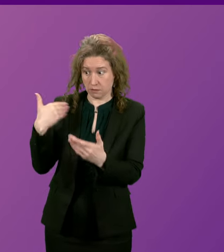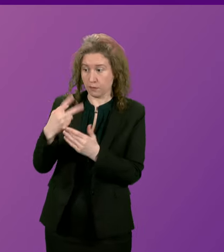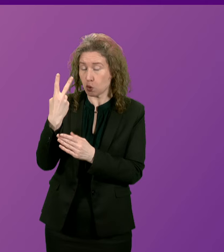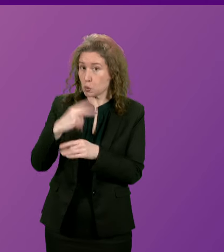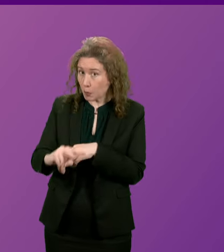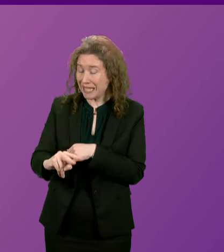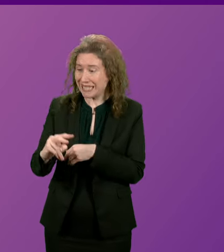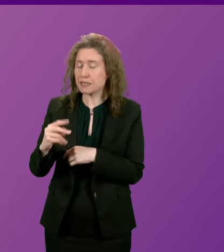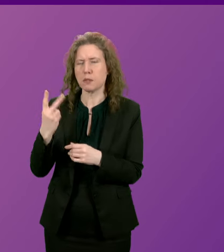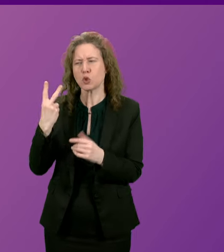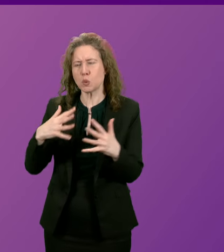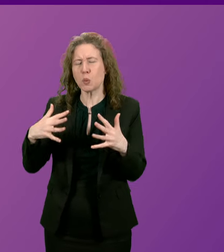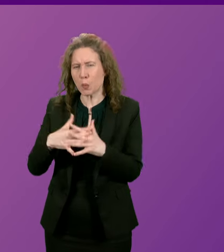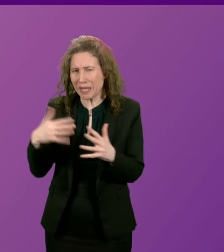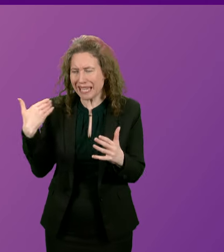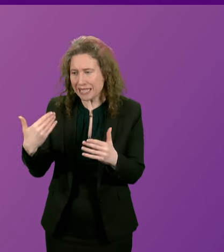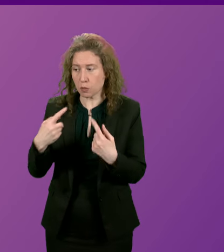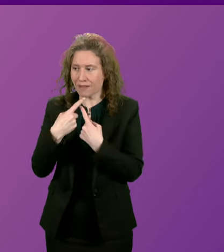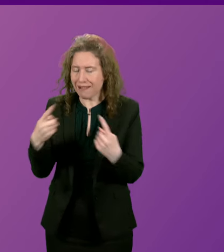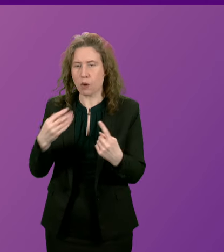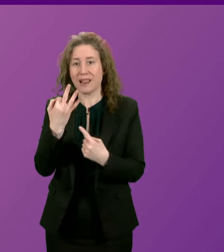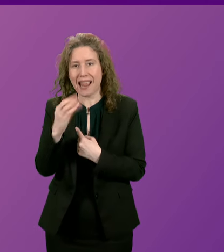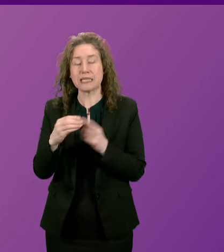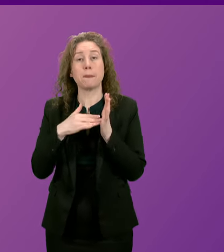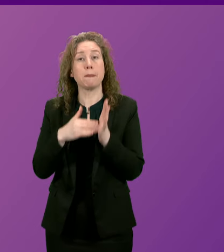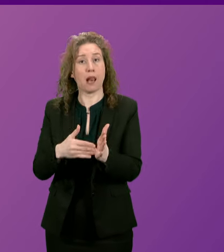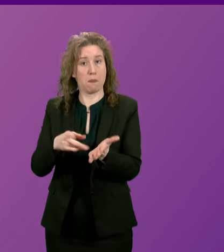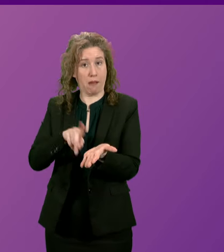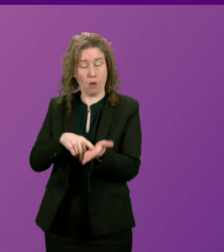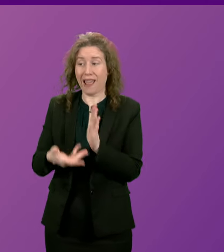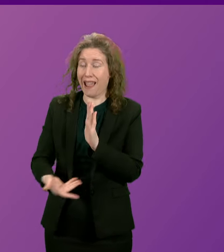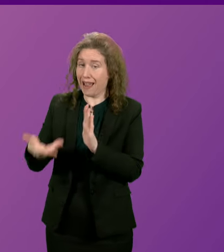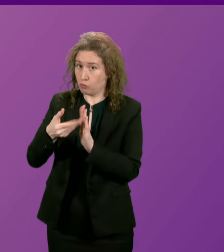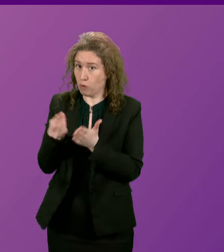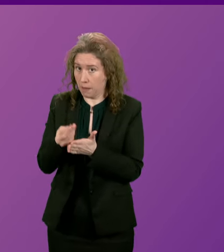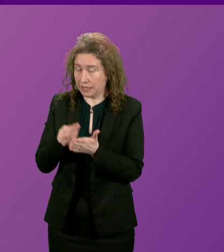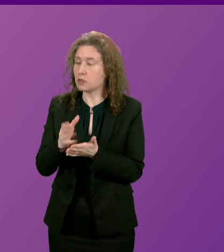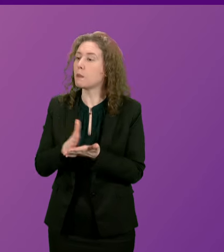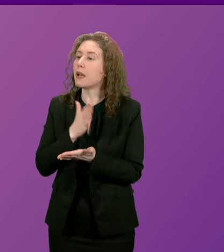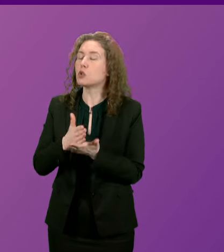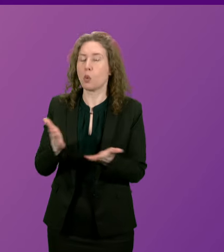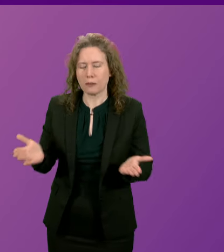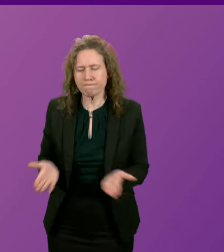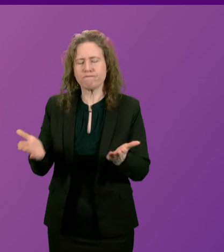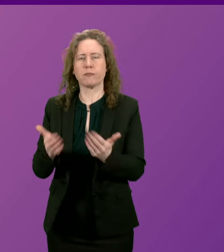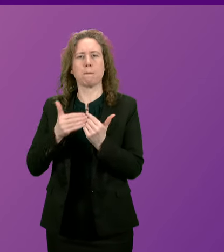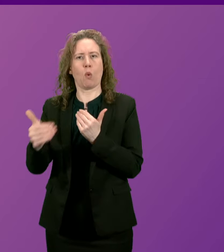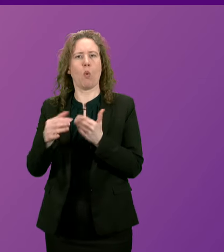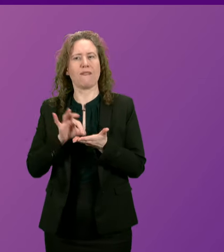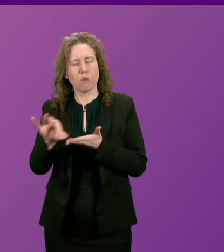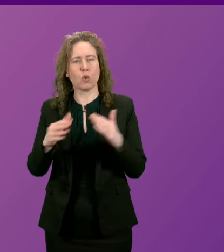two weeks. In the last two weeks alone we've announced £80 million of additional funds to ensure that we boost our affordable housing